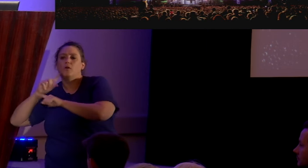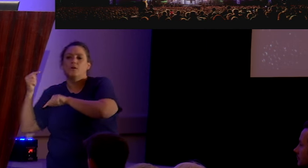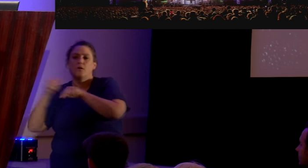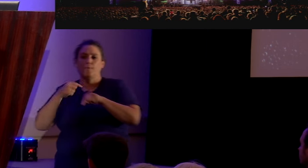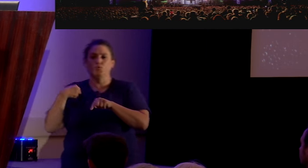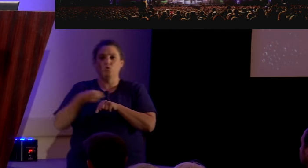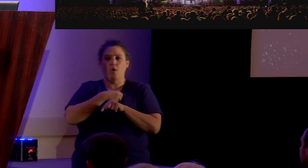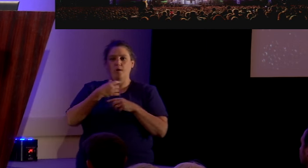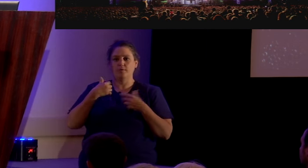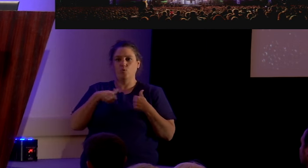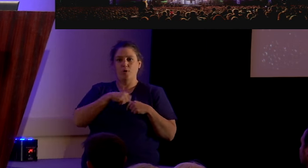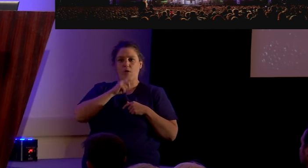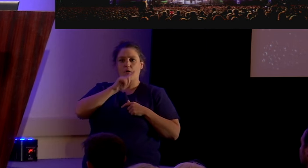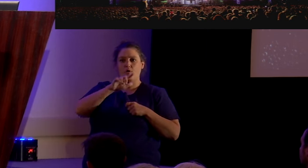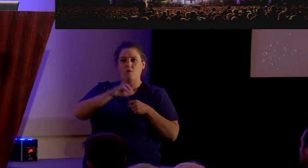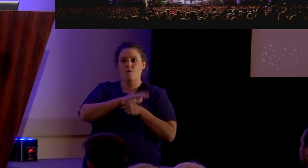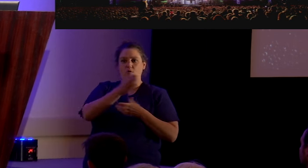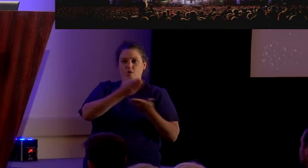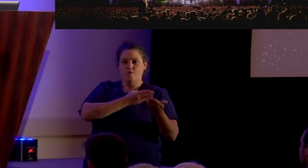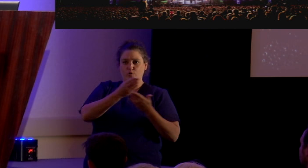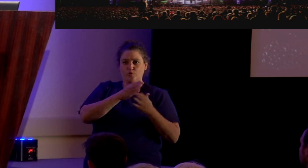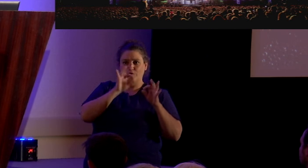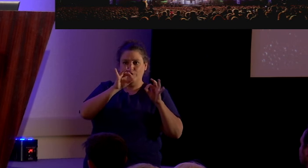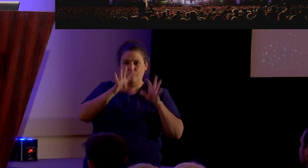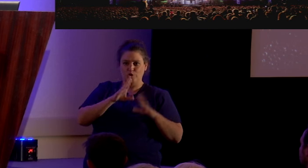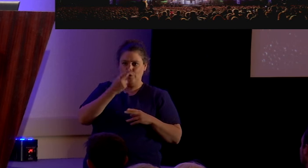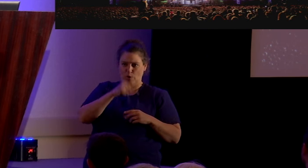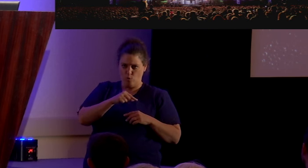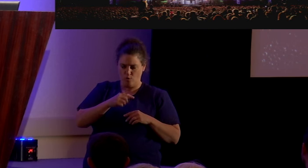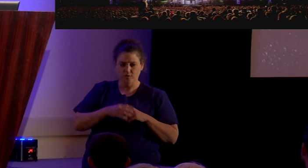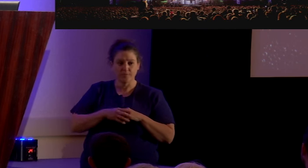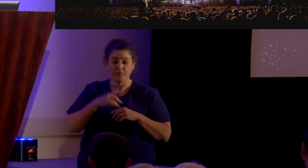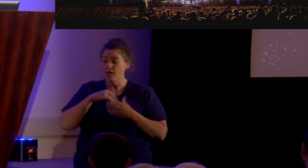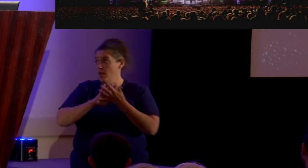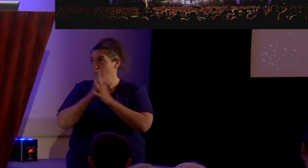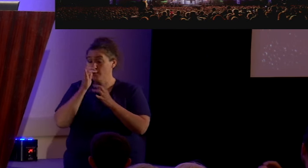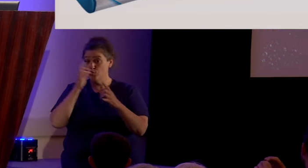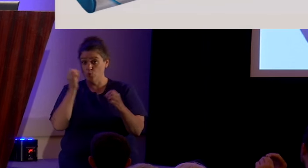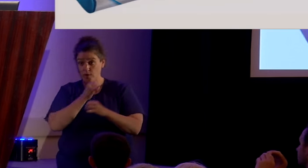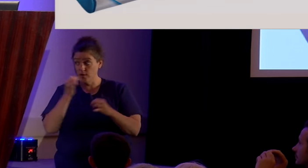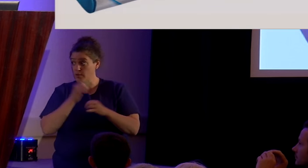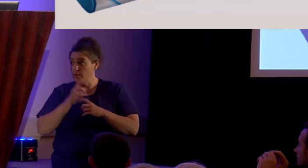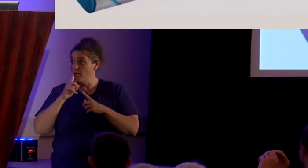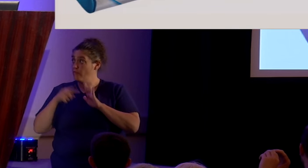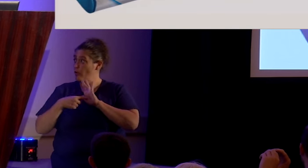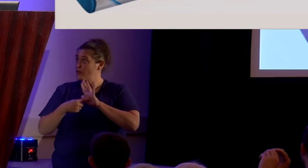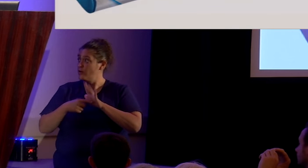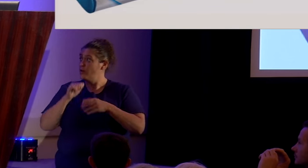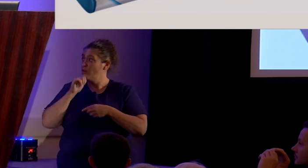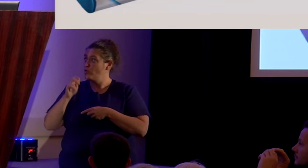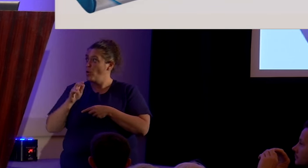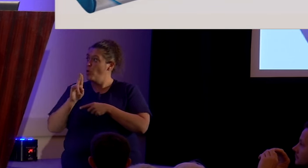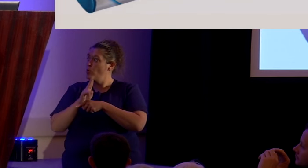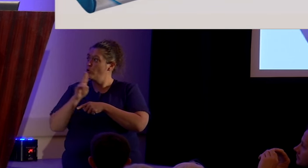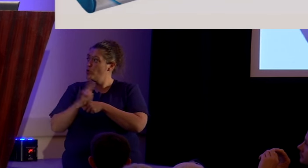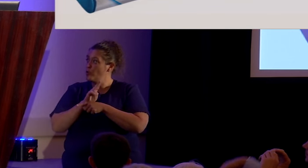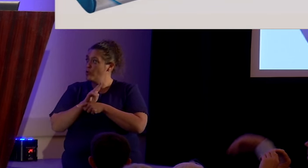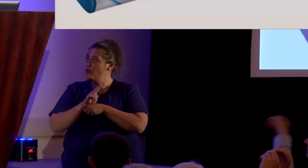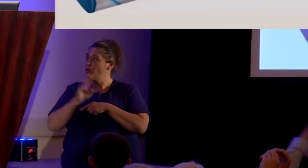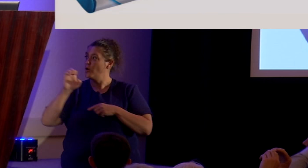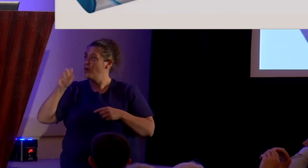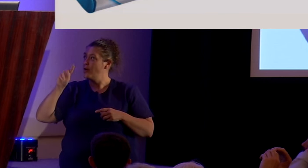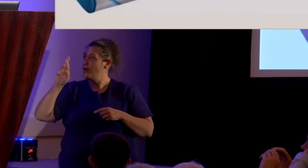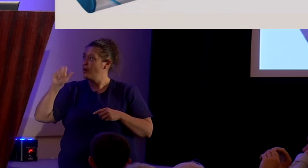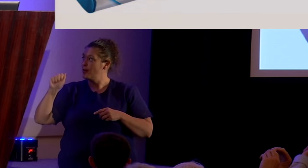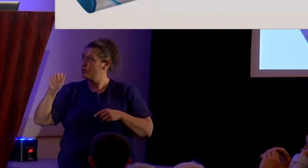us. We are your full service ministry headquarters. It gets ridiculous. For example, don't freshen your breath with Wrigley's